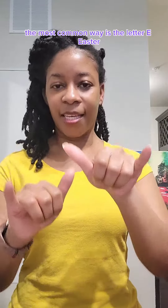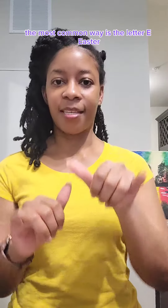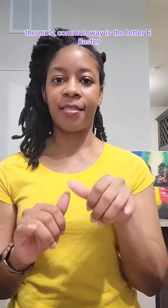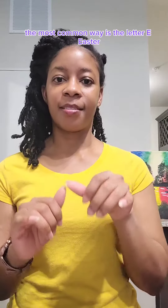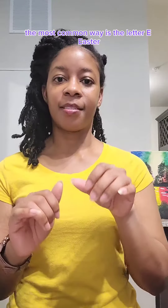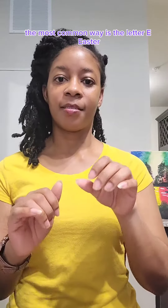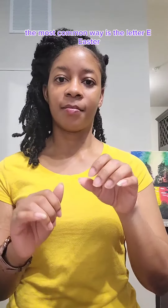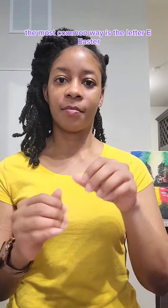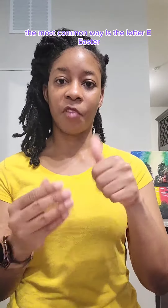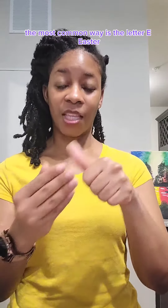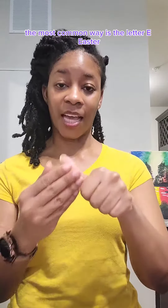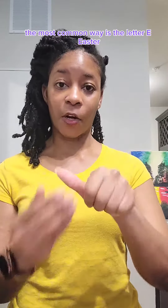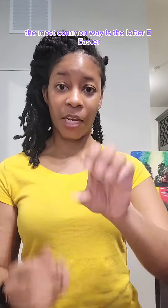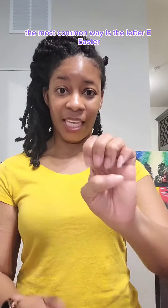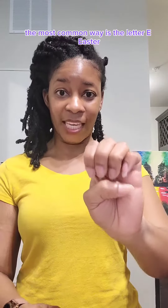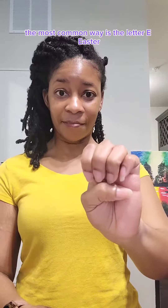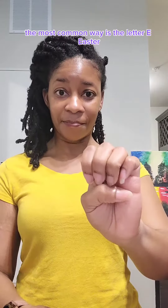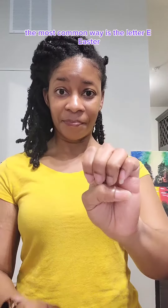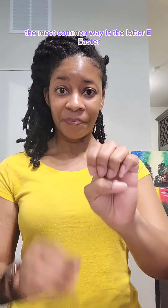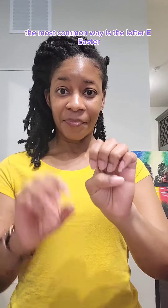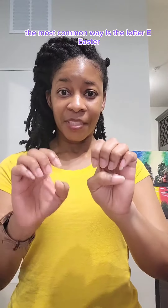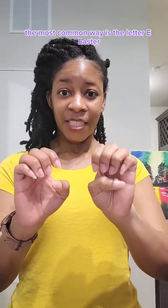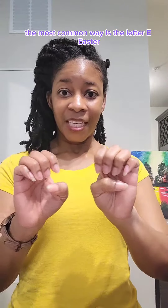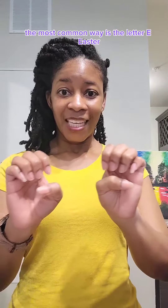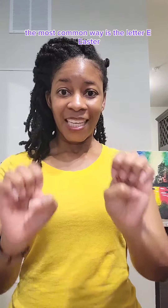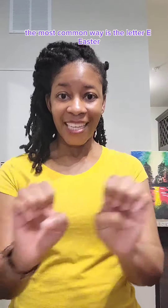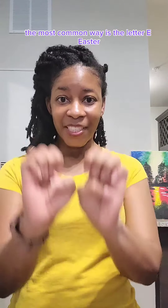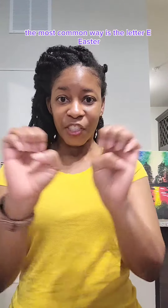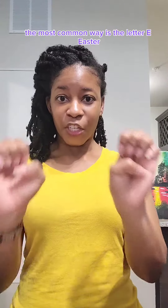is the letter E. Easter.